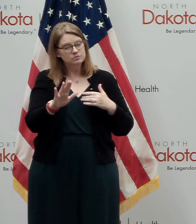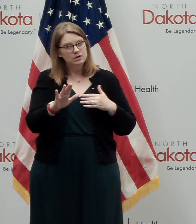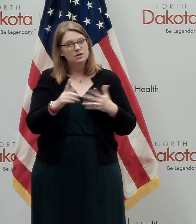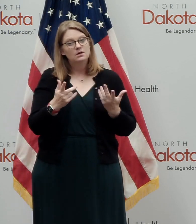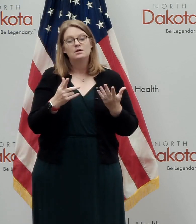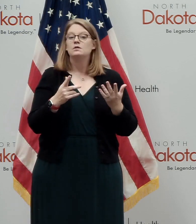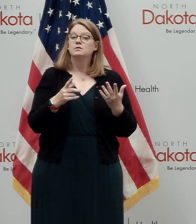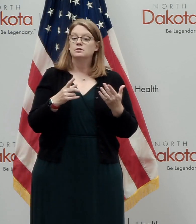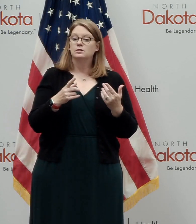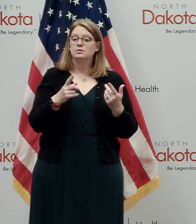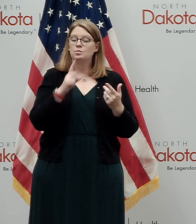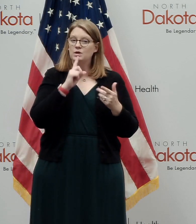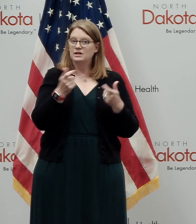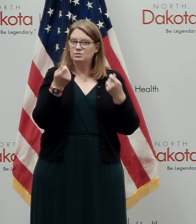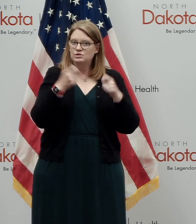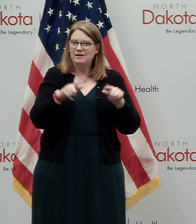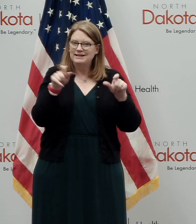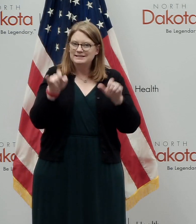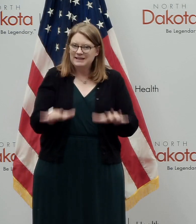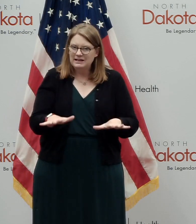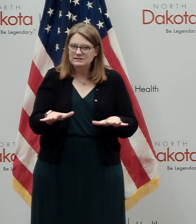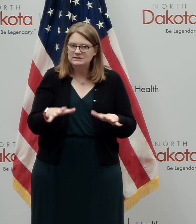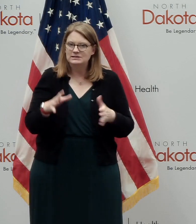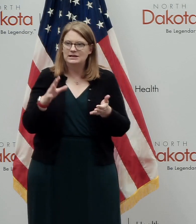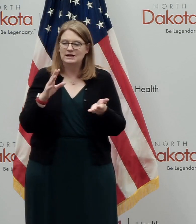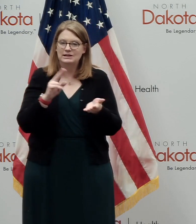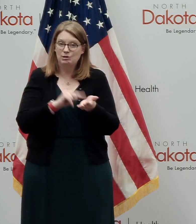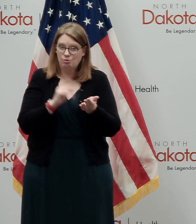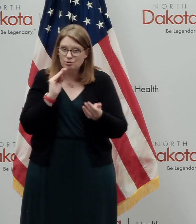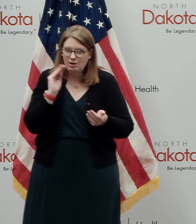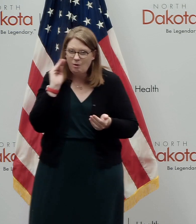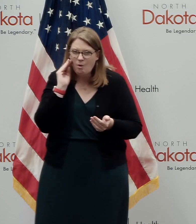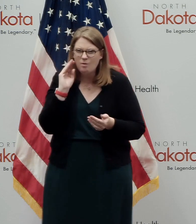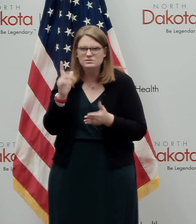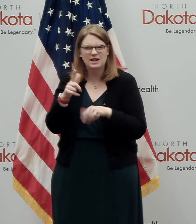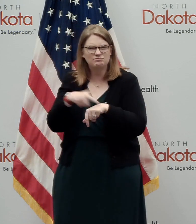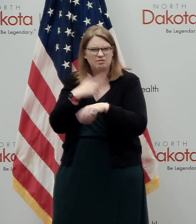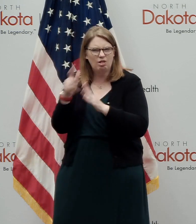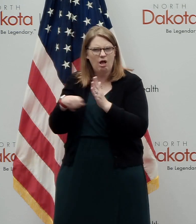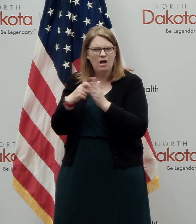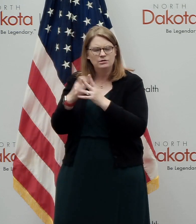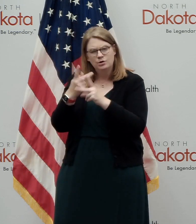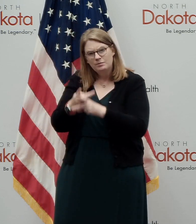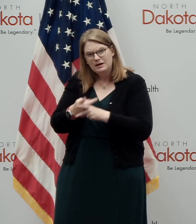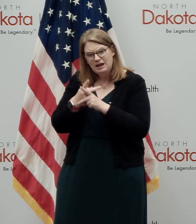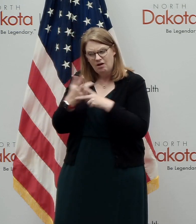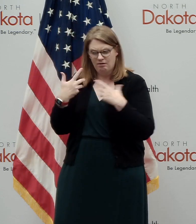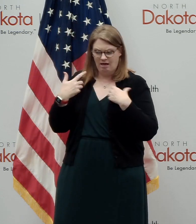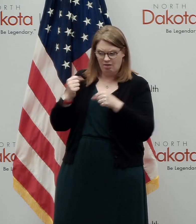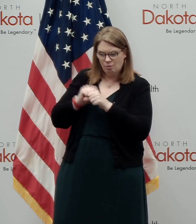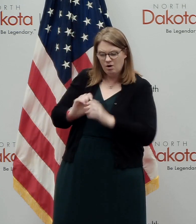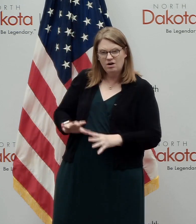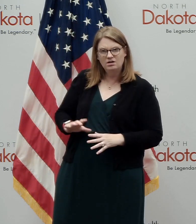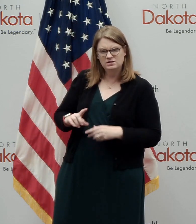testing, trying to test residents and long-term care health workers